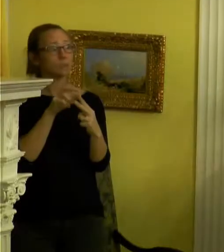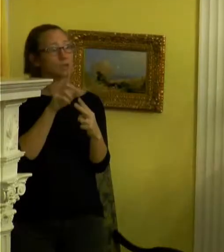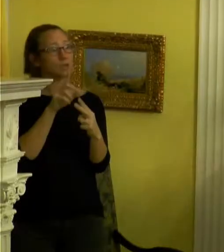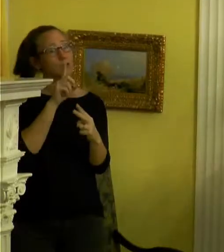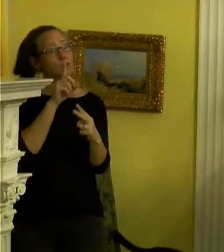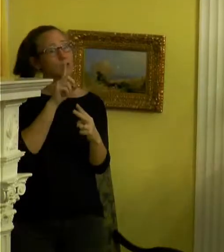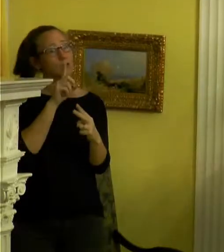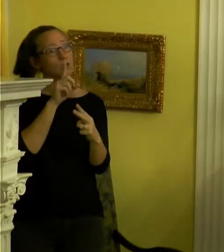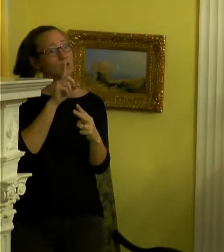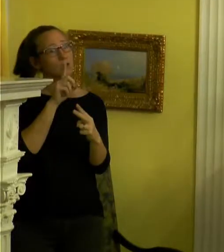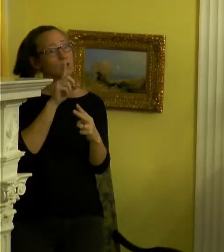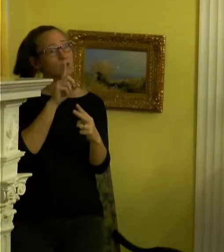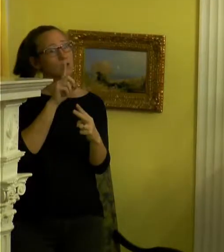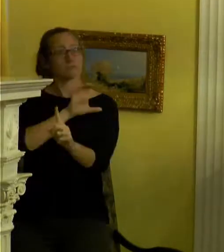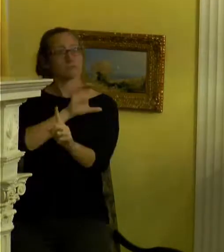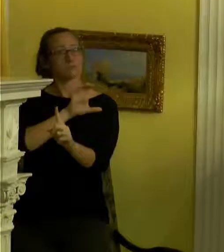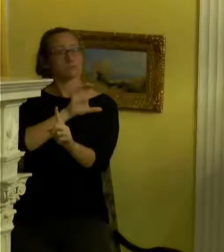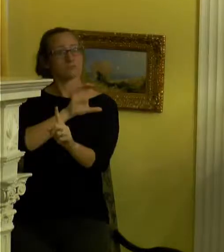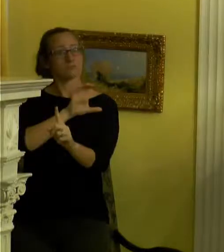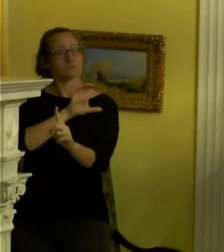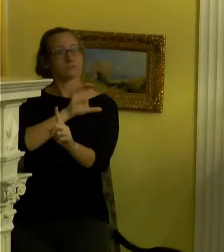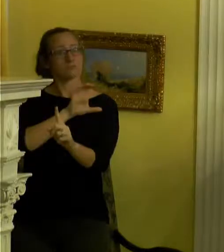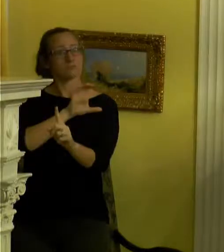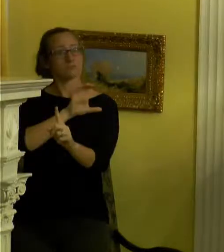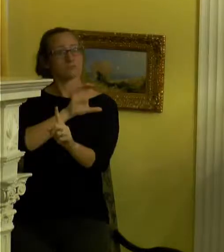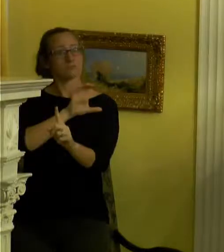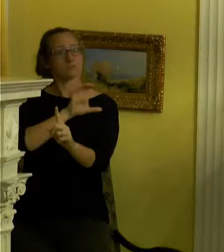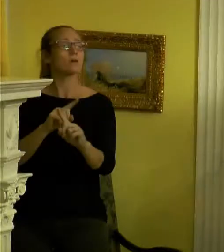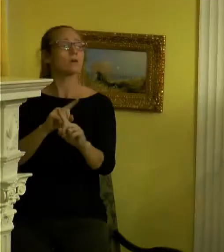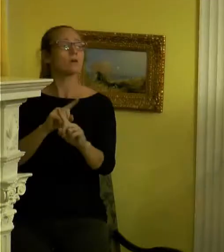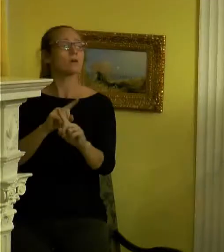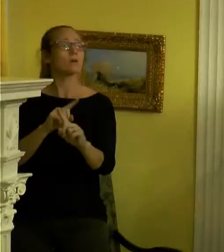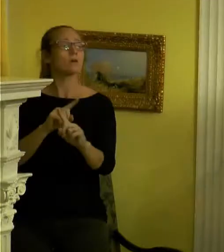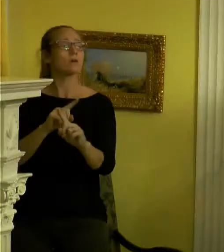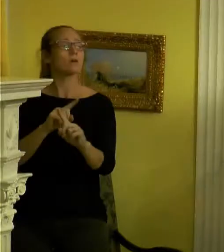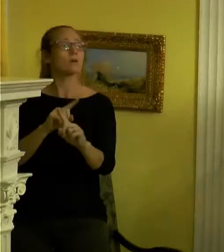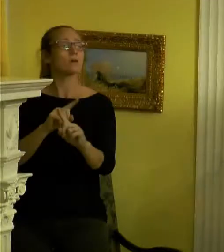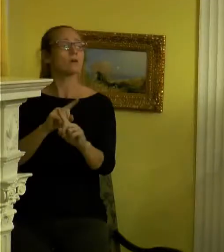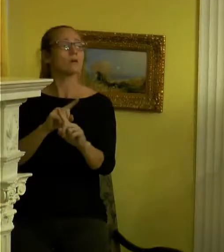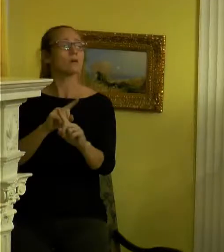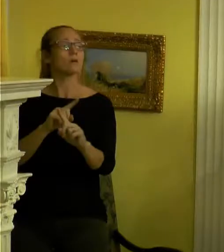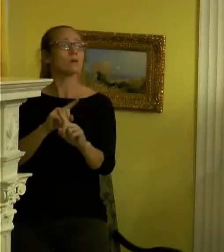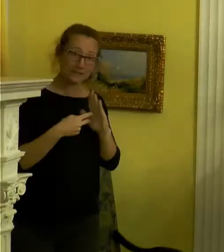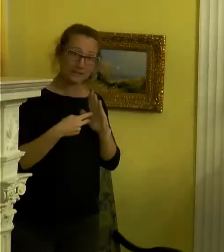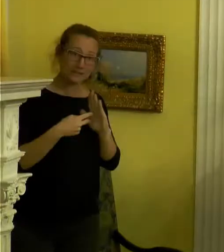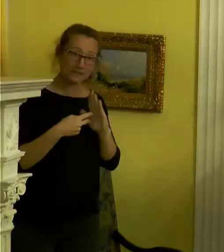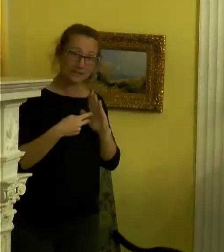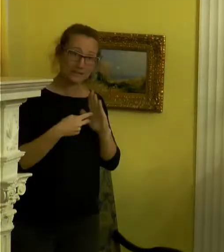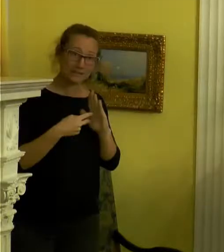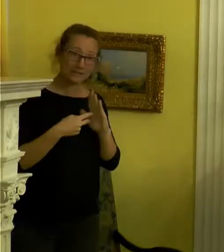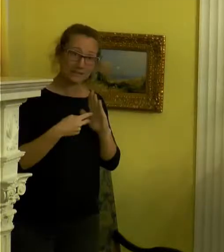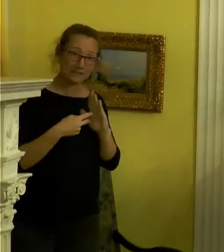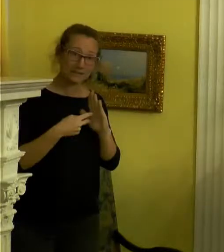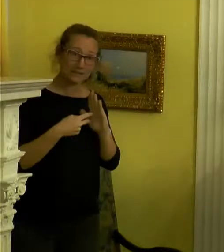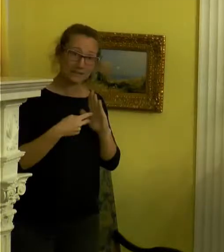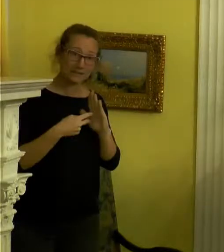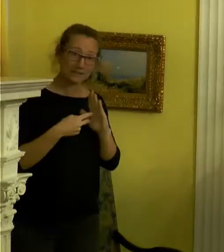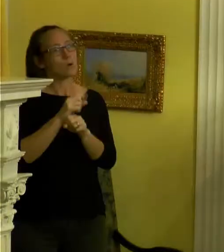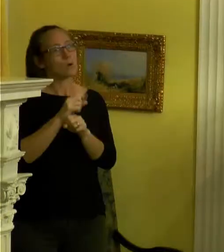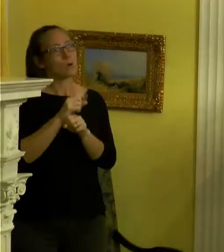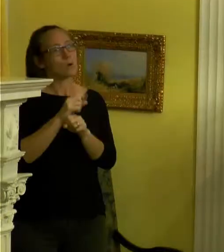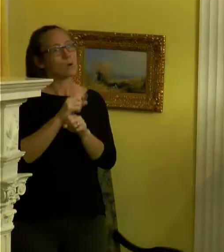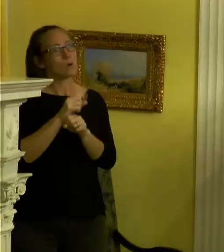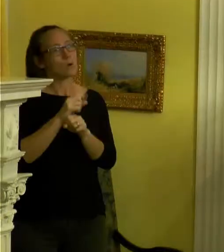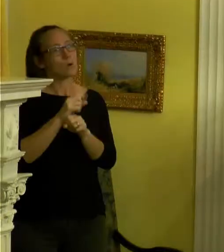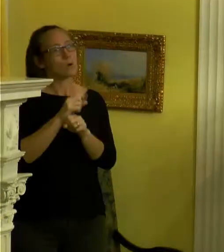the viewer, you know. But the work itself, my intention, at the end of the day, I make work for people who look like